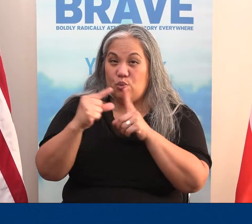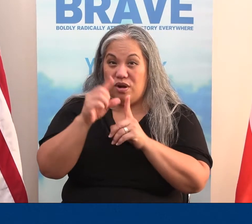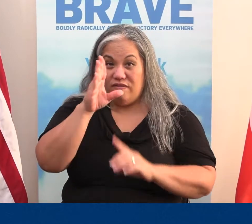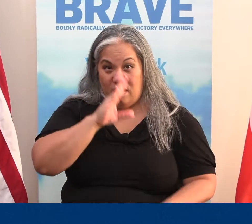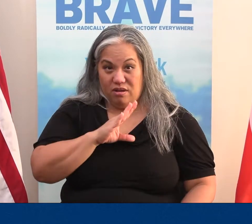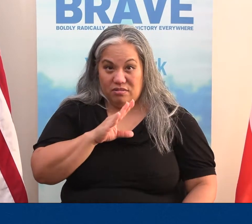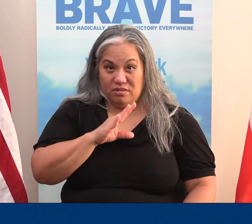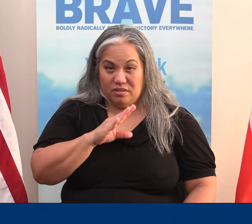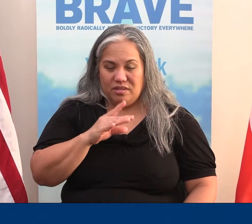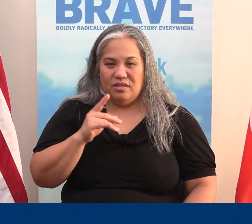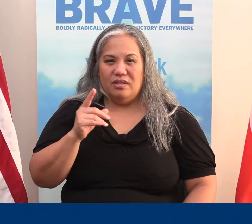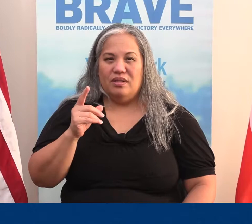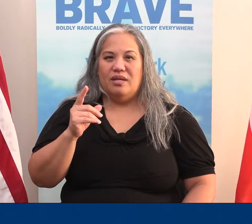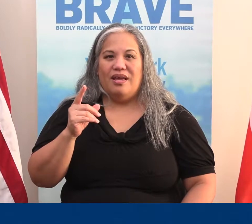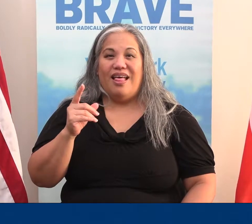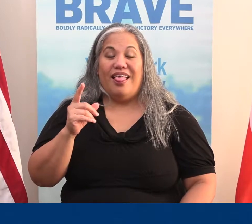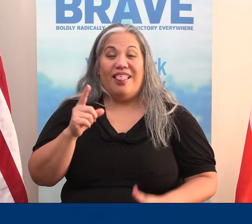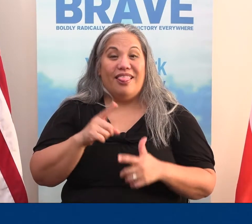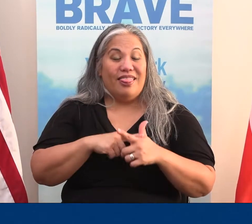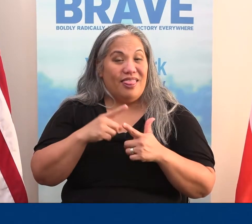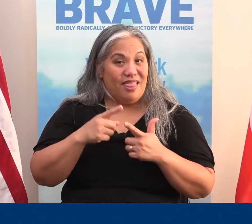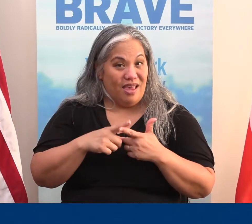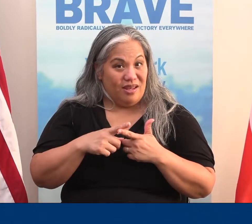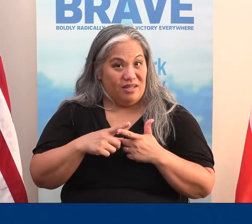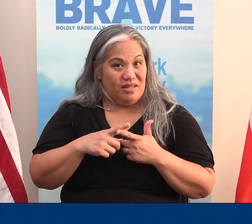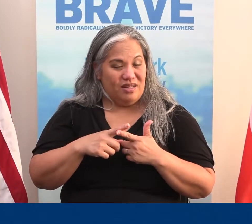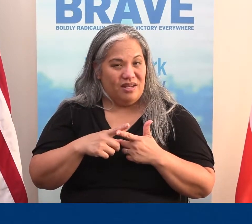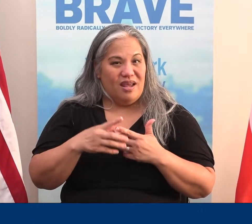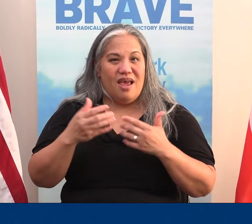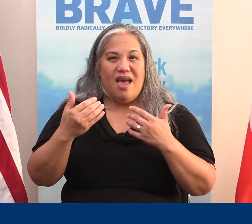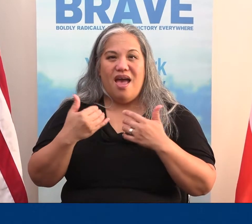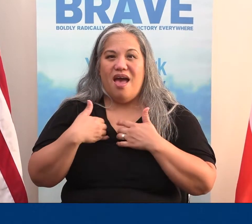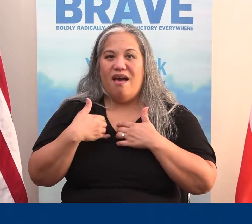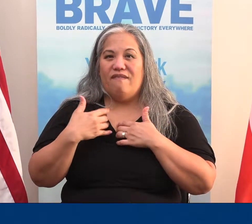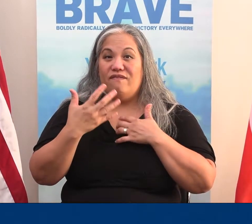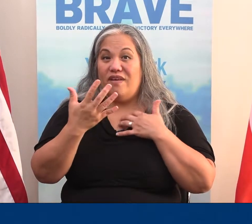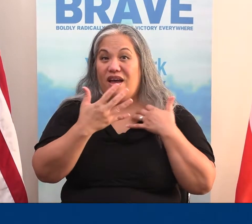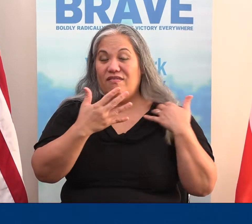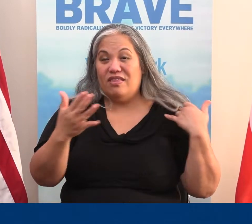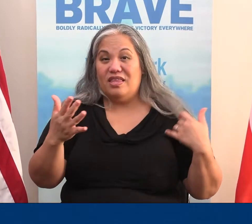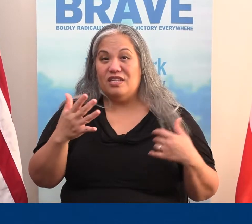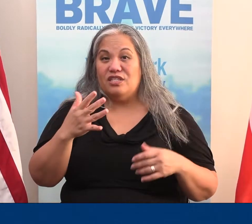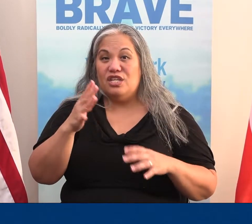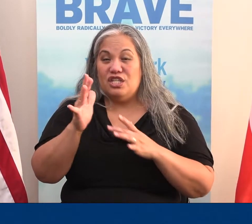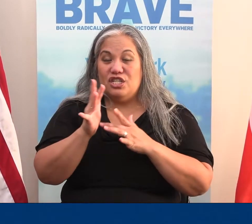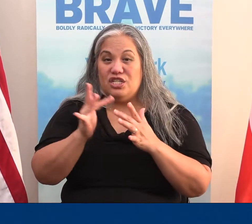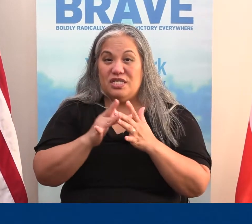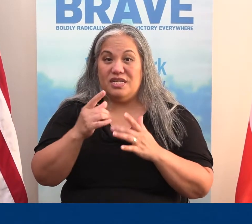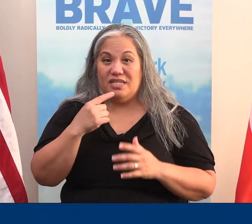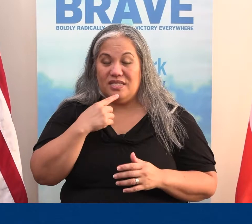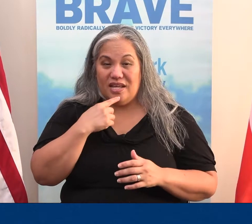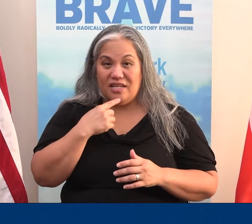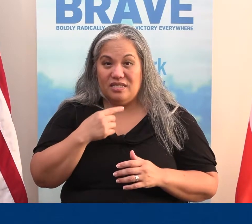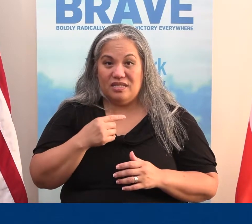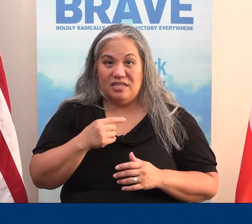that contradicts the word of God, then, there are five things that Jesus